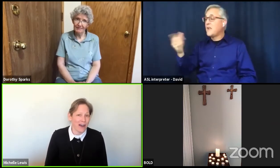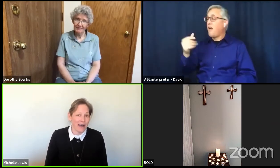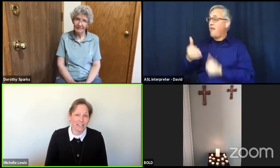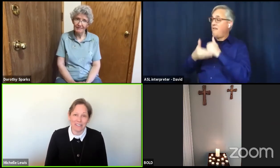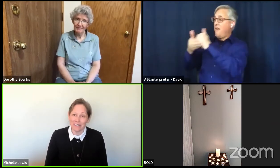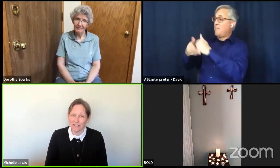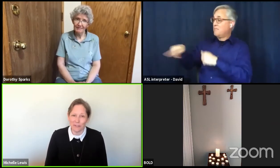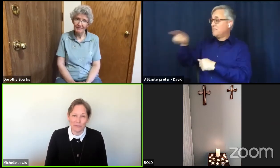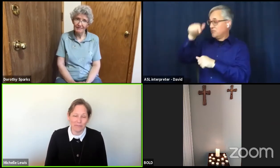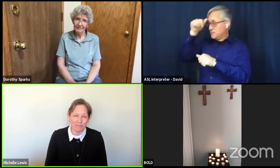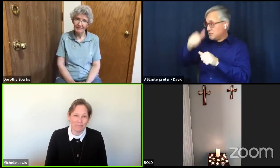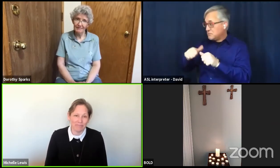alone